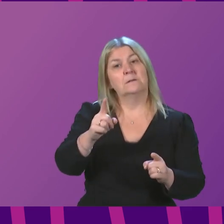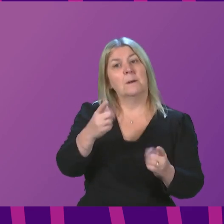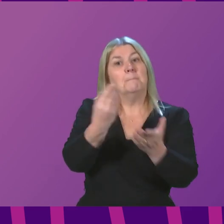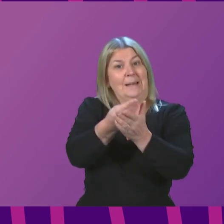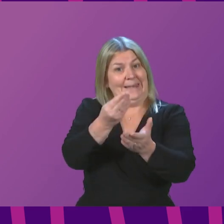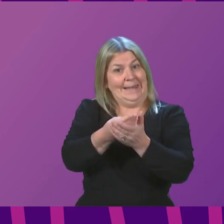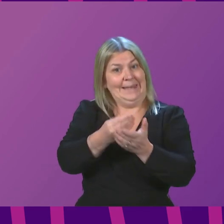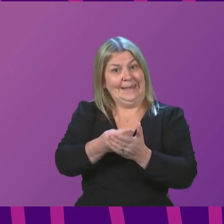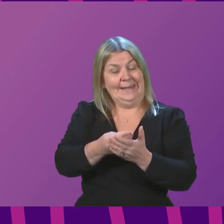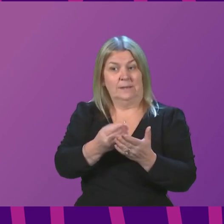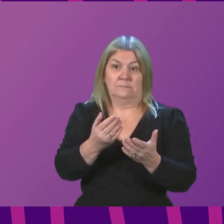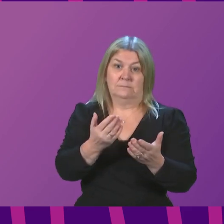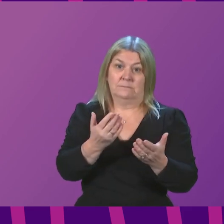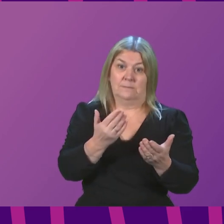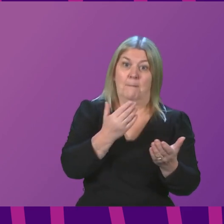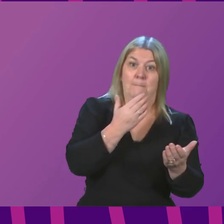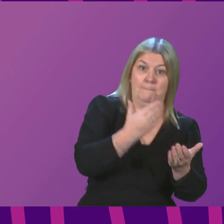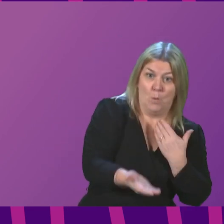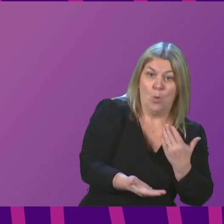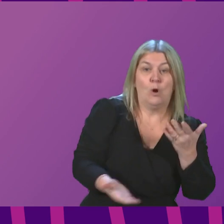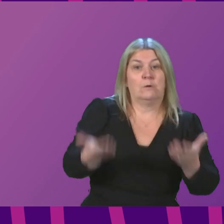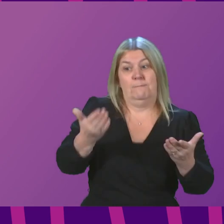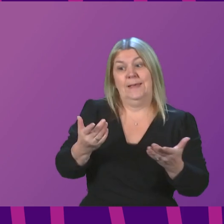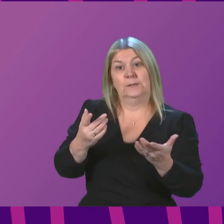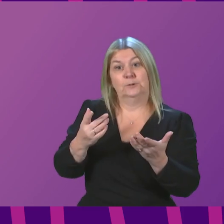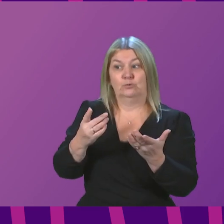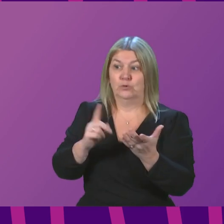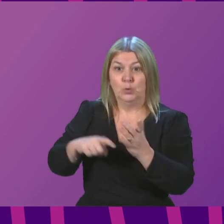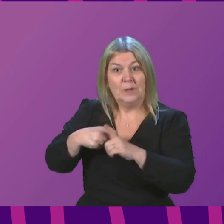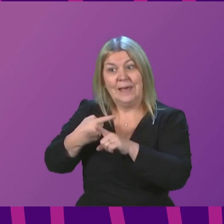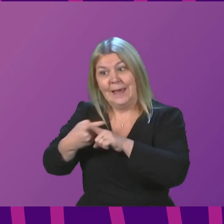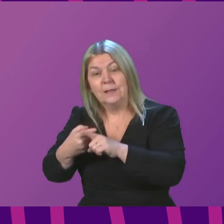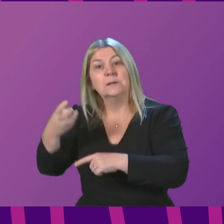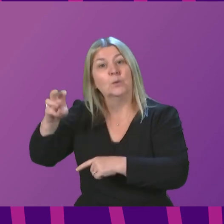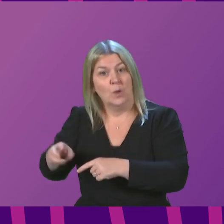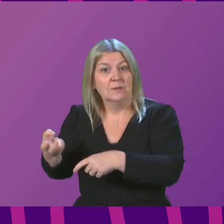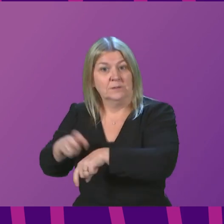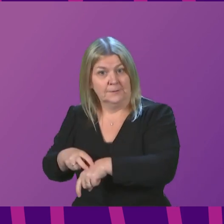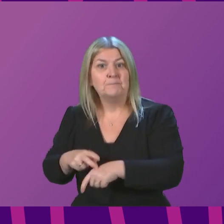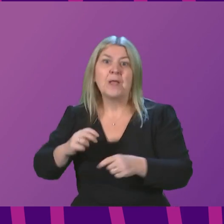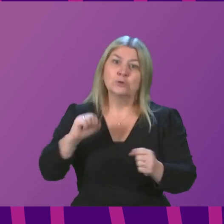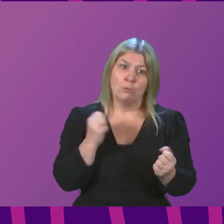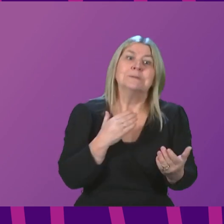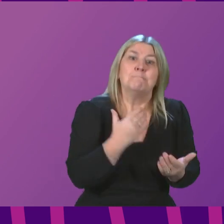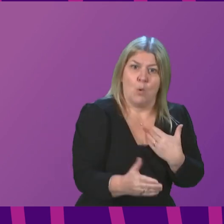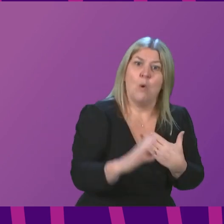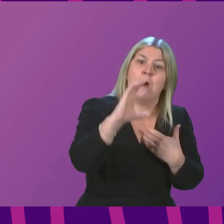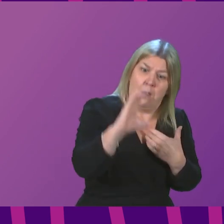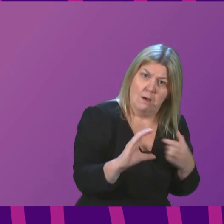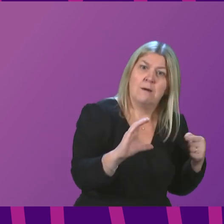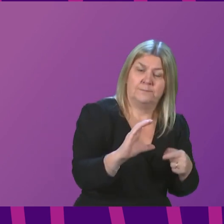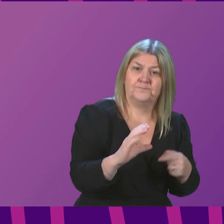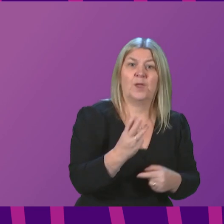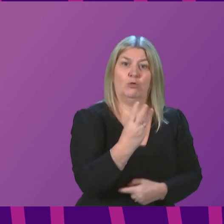than is the case elsewhere in the UK because we have prioritised support for businesses. Of the